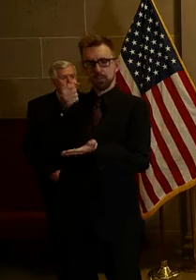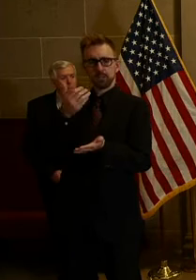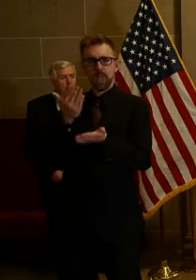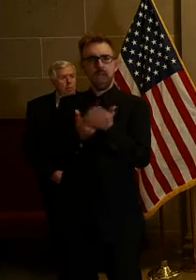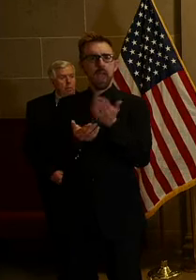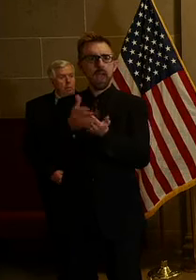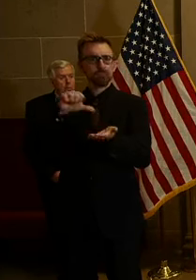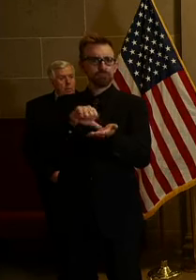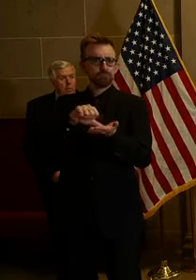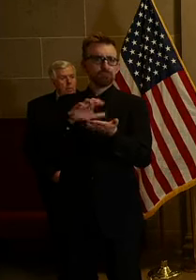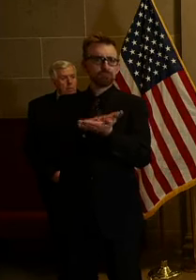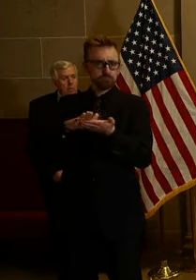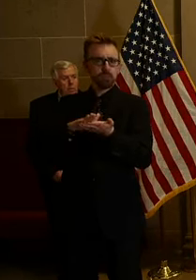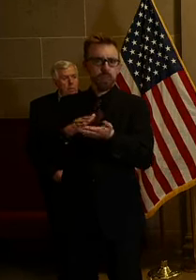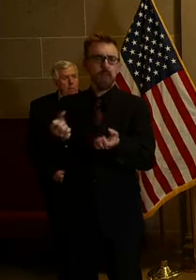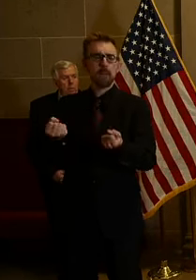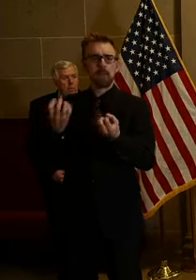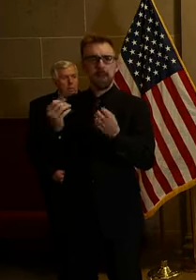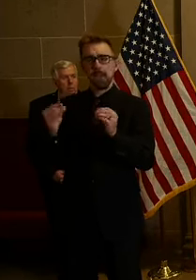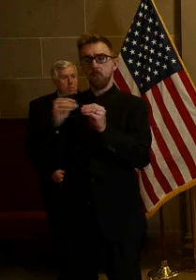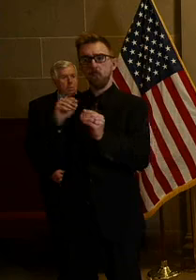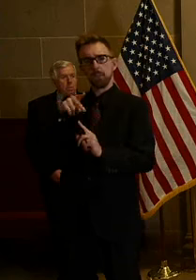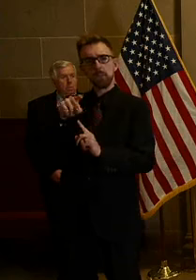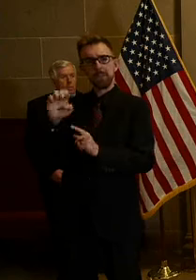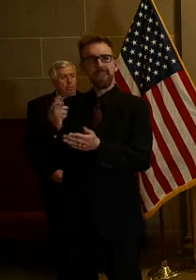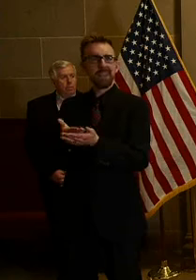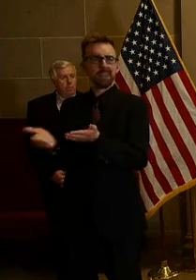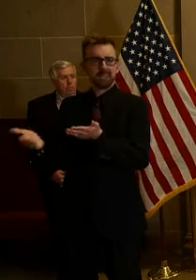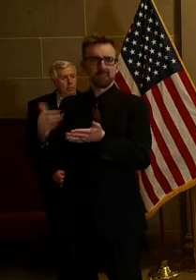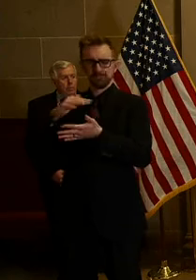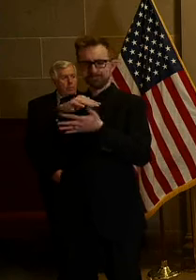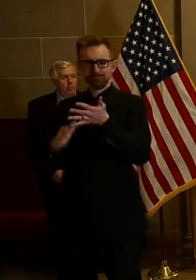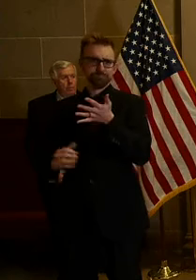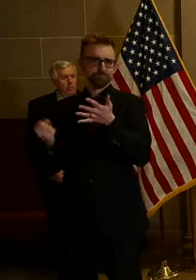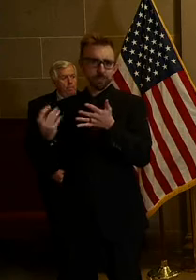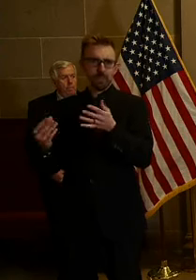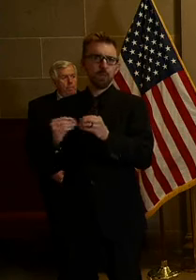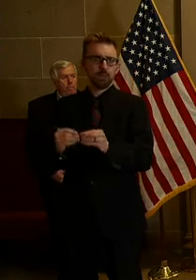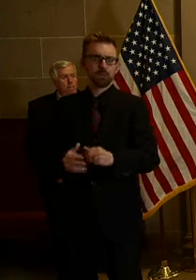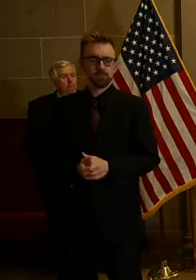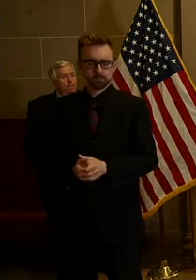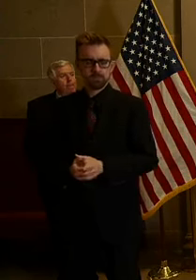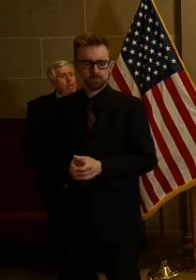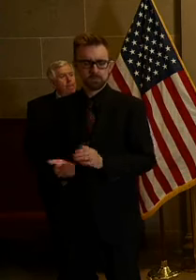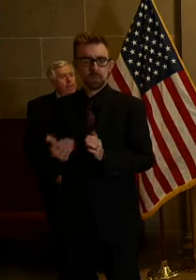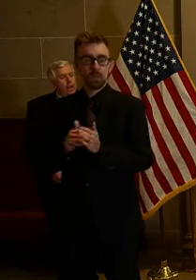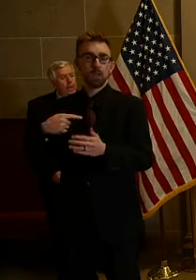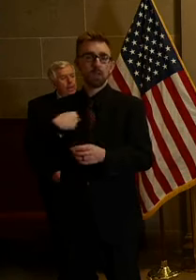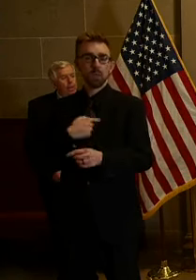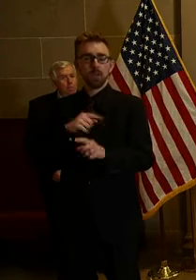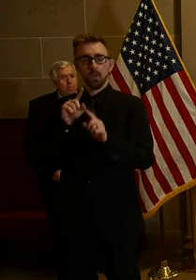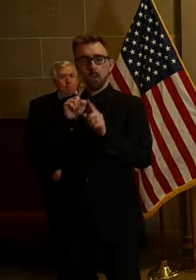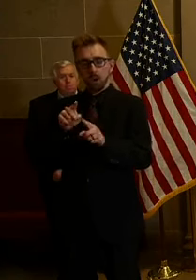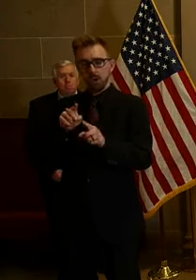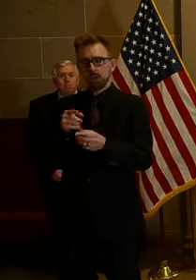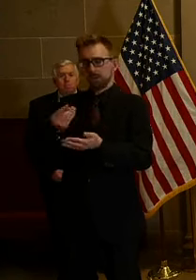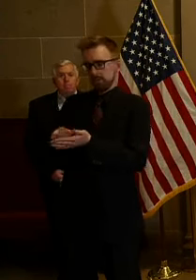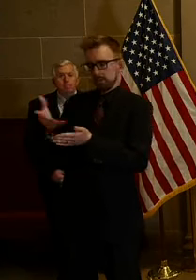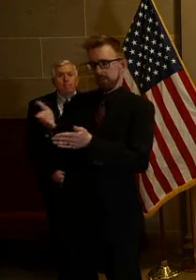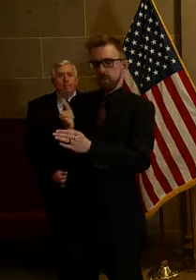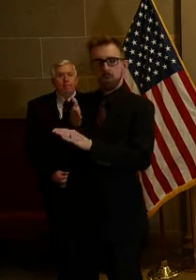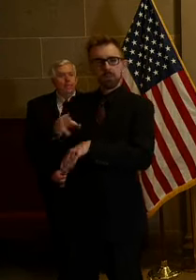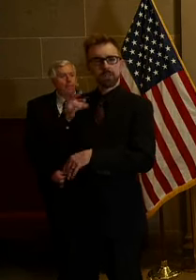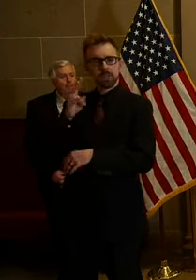out of the special authorization from Governor Parson. We have placed orders to purchase more than 17